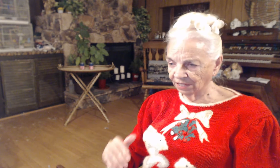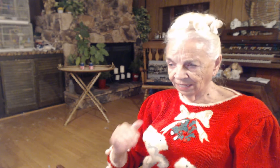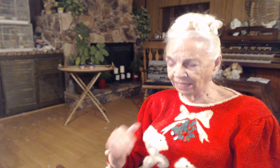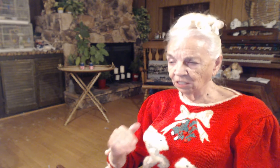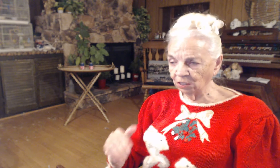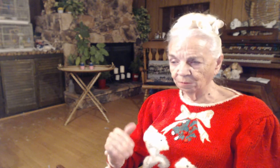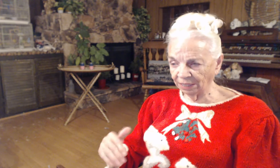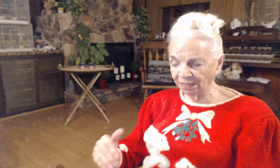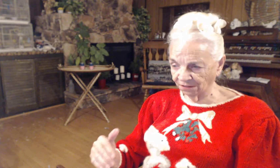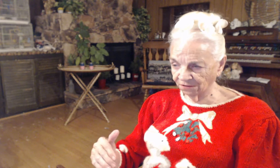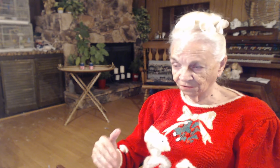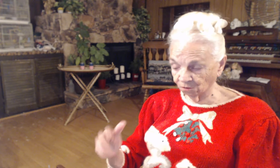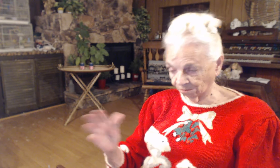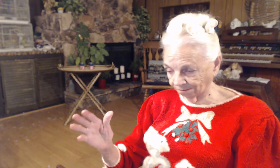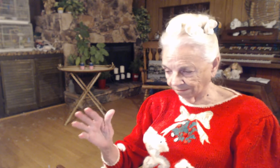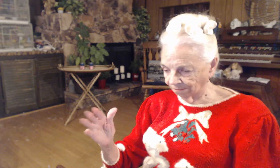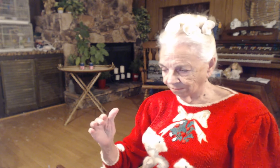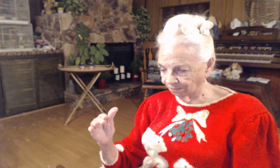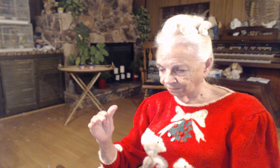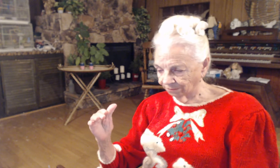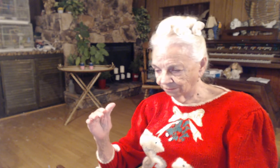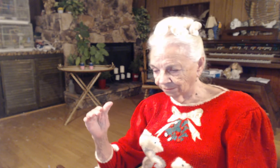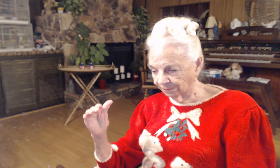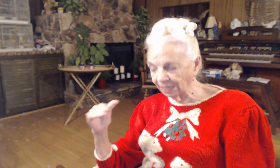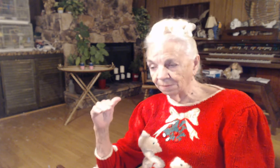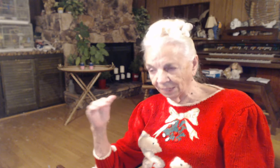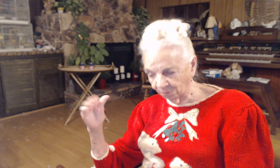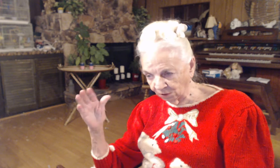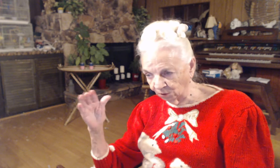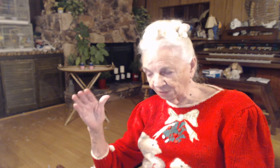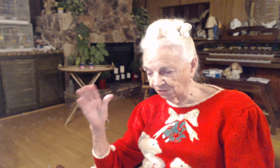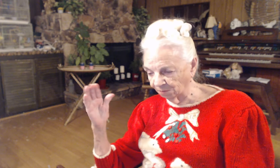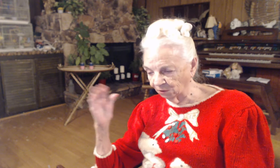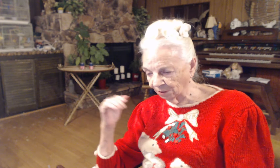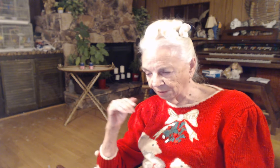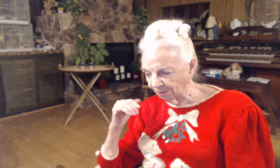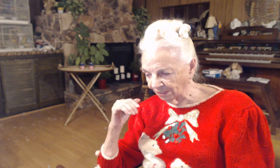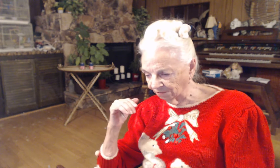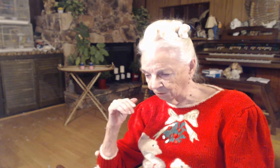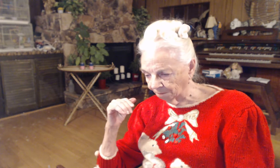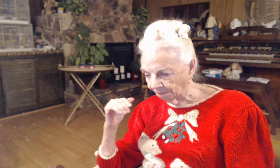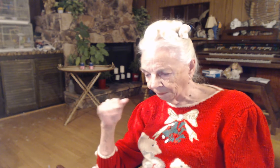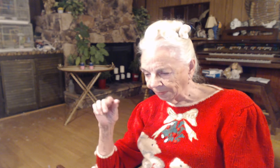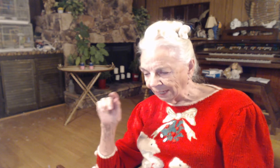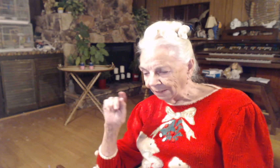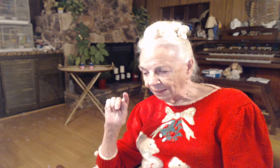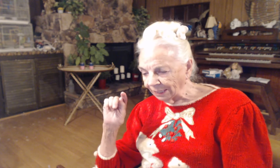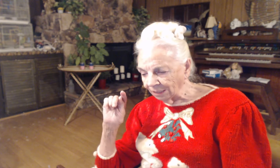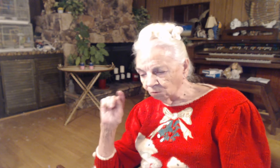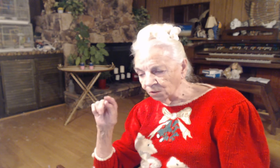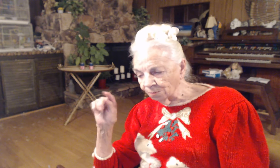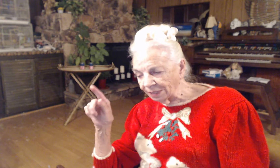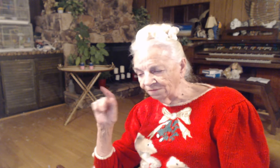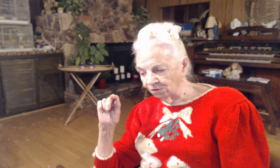healing begins. They may appear to be similar. They may be different. That it would be fulfilled.